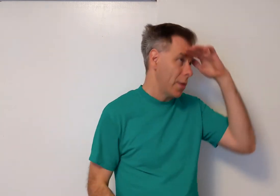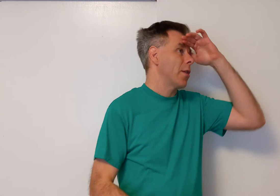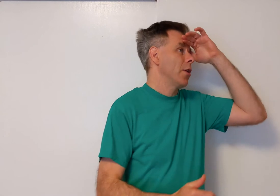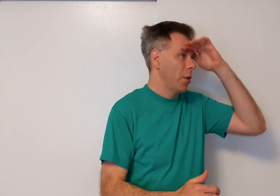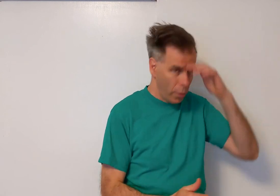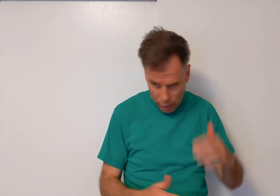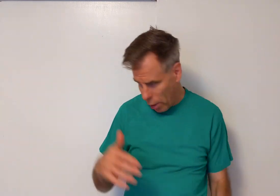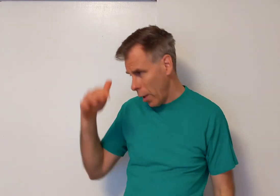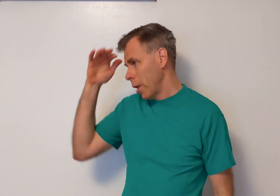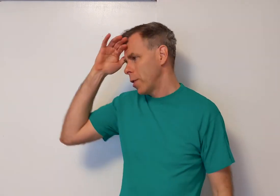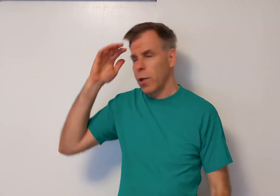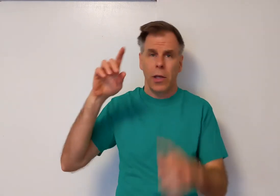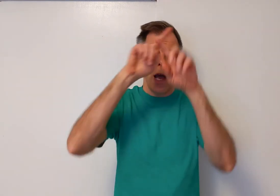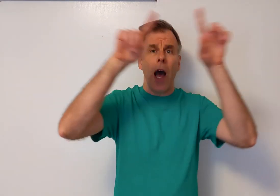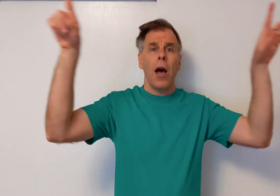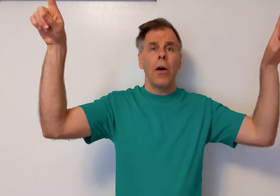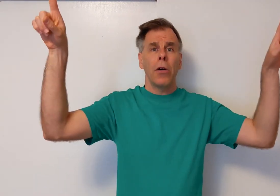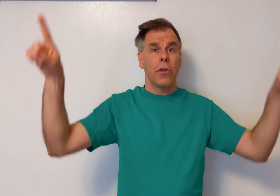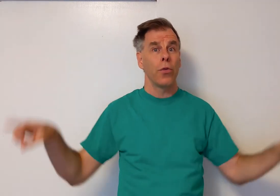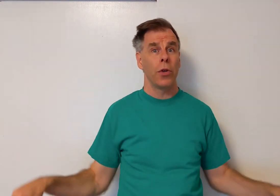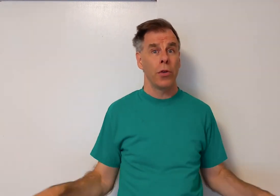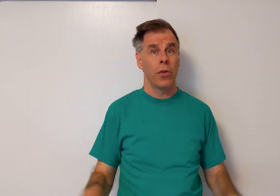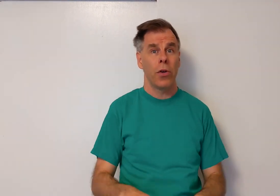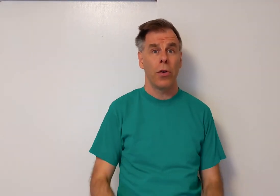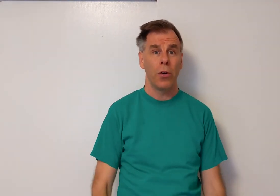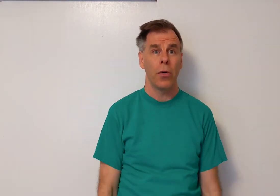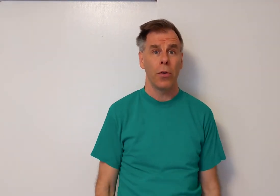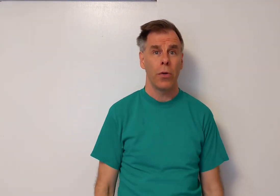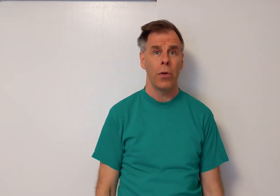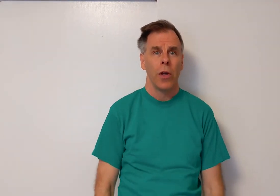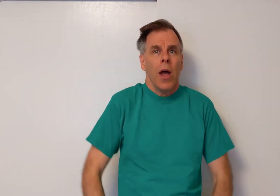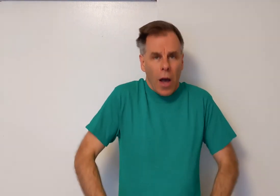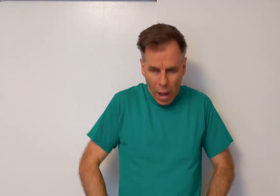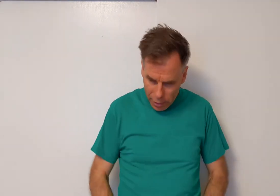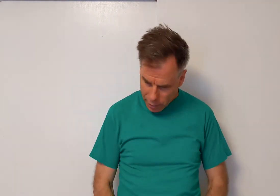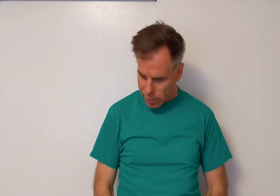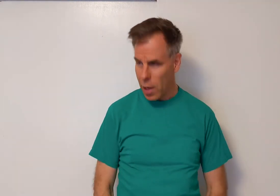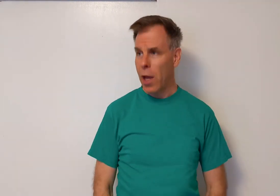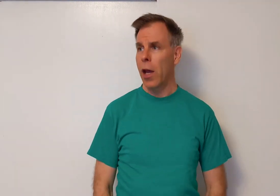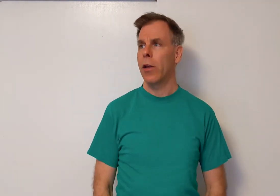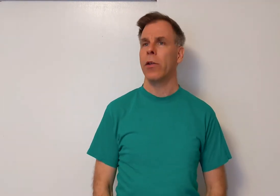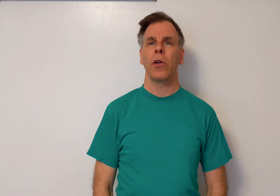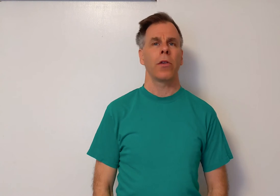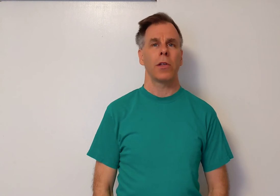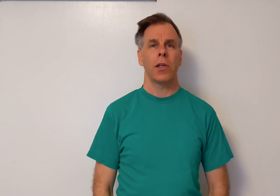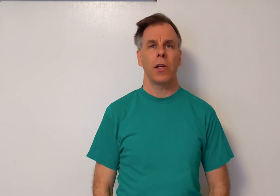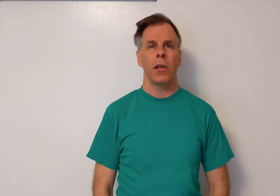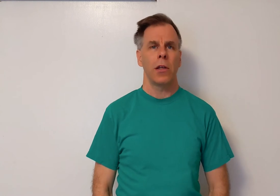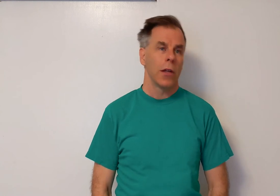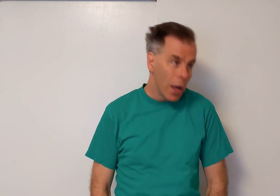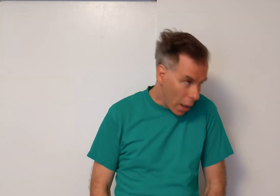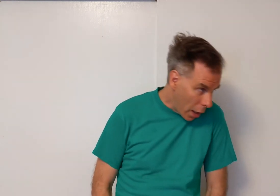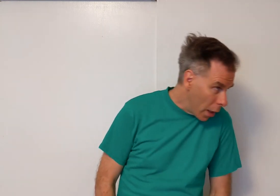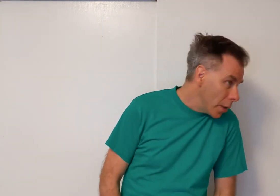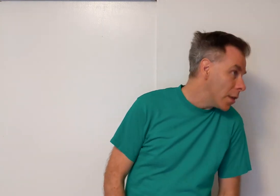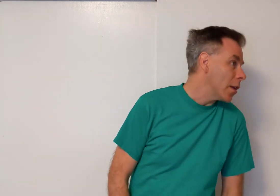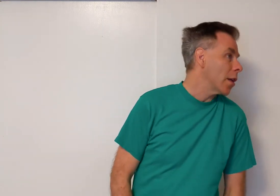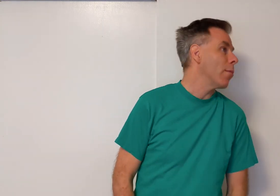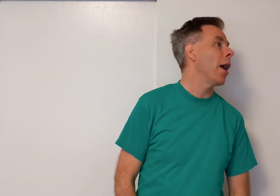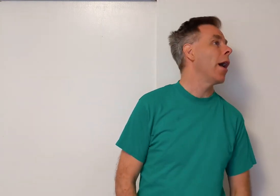see what I see. Out the window. I stand on the seat and I stick my